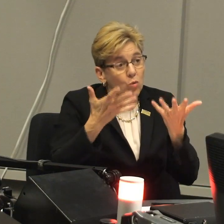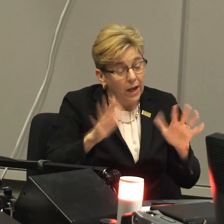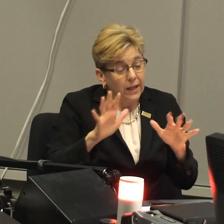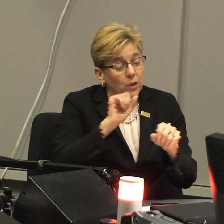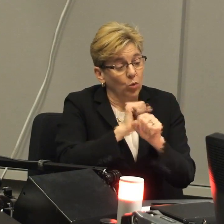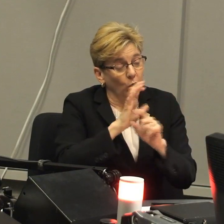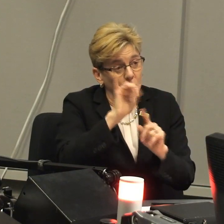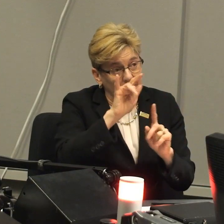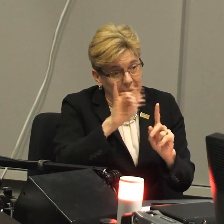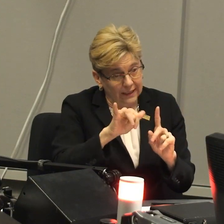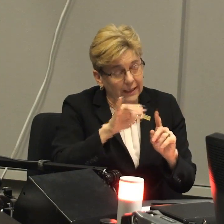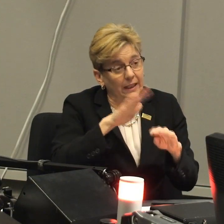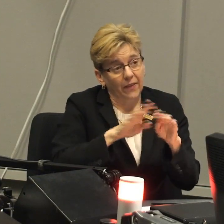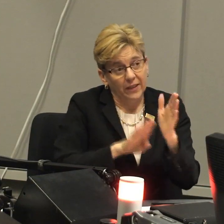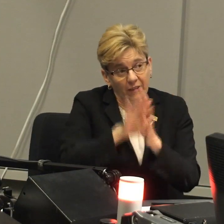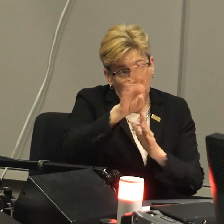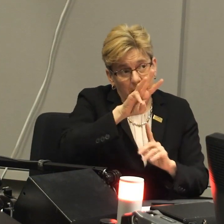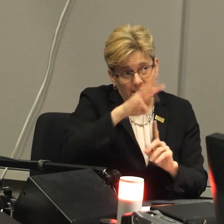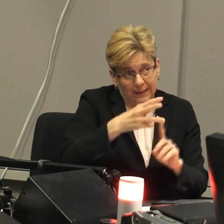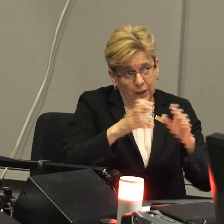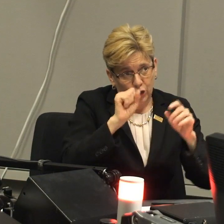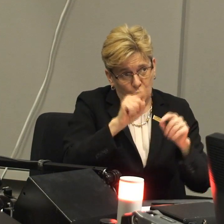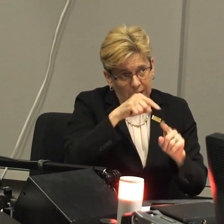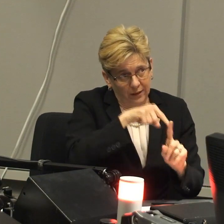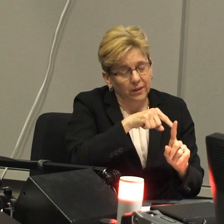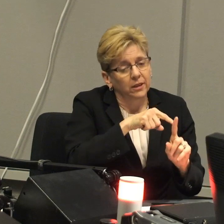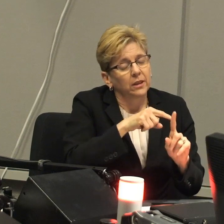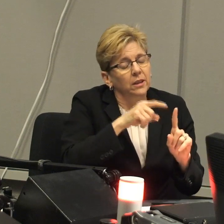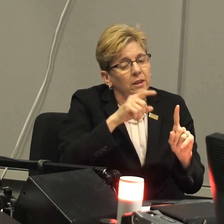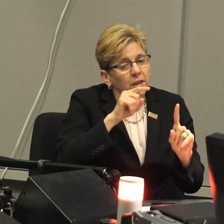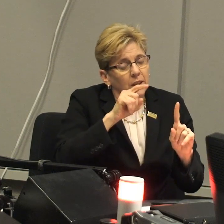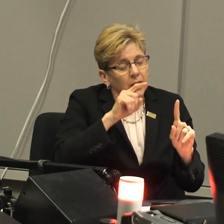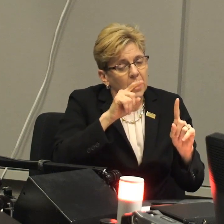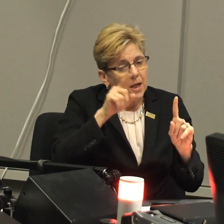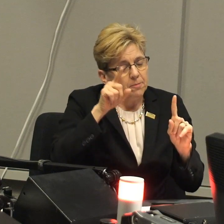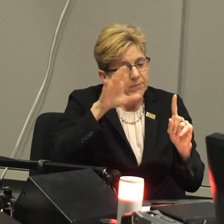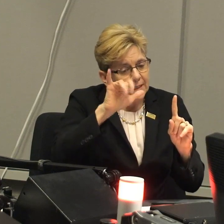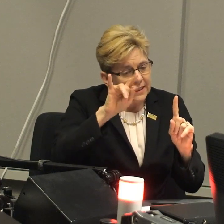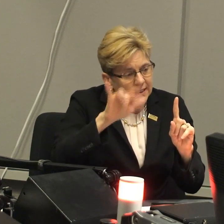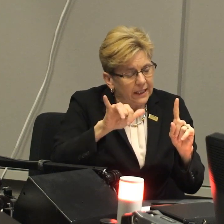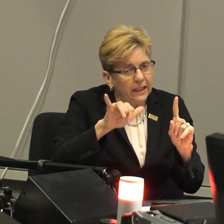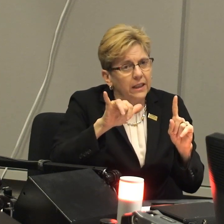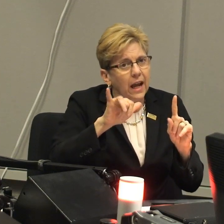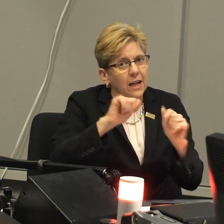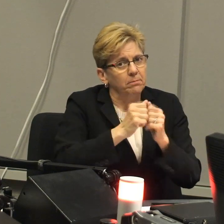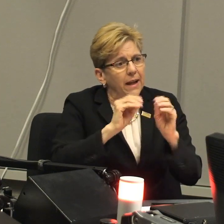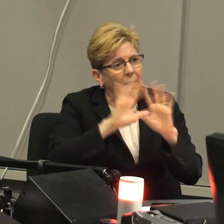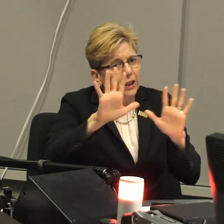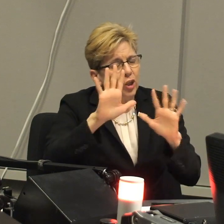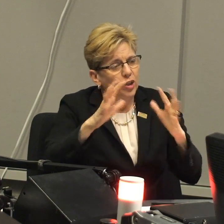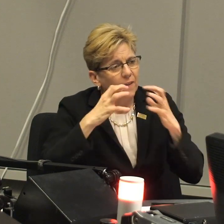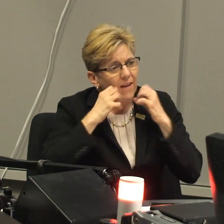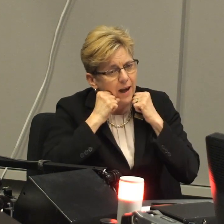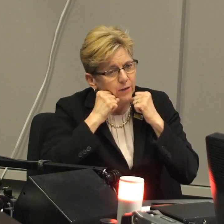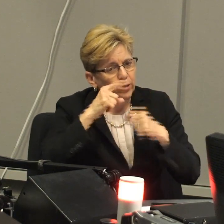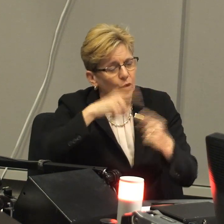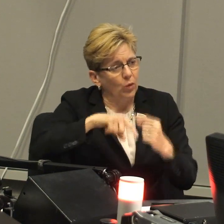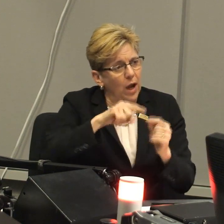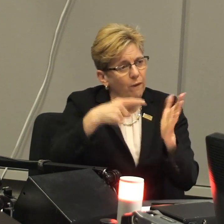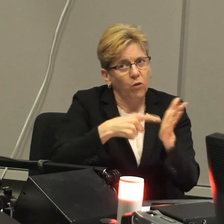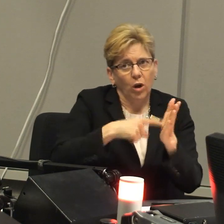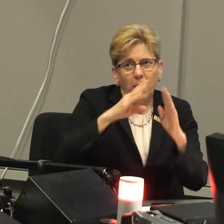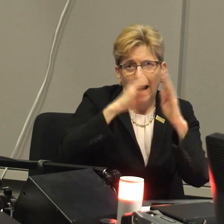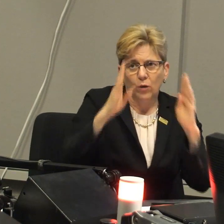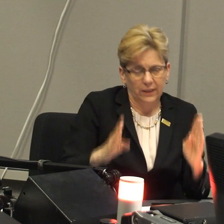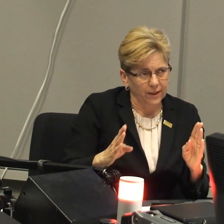Well, we are already working with the city on the development of the 6th Street area, and the city has made it very